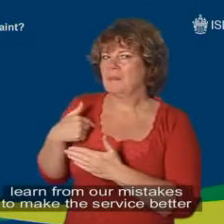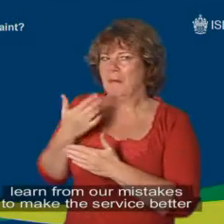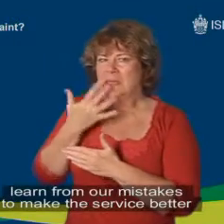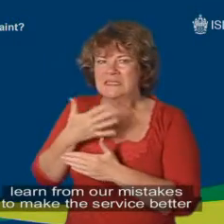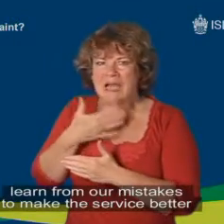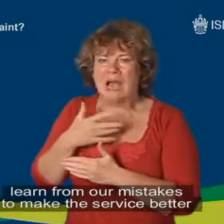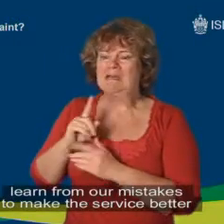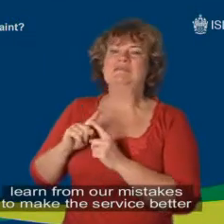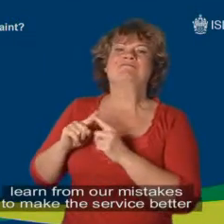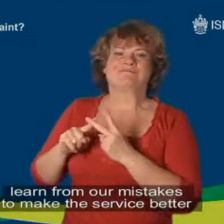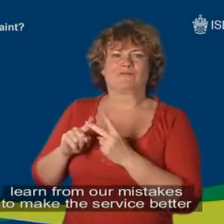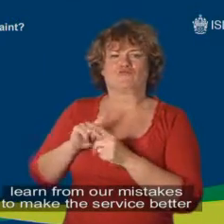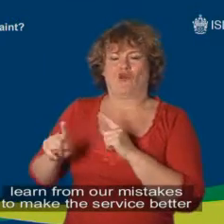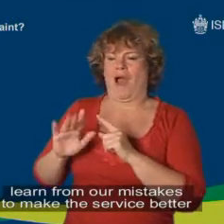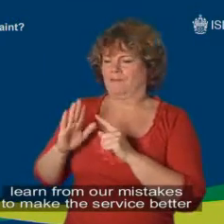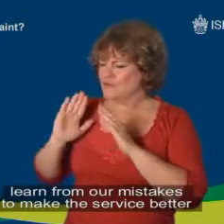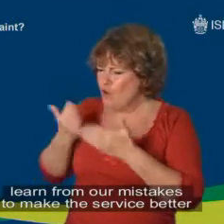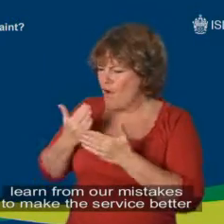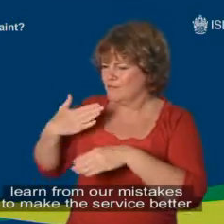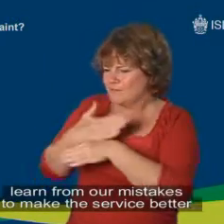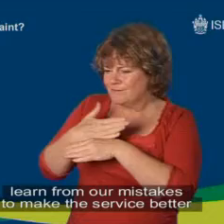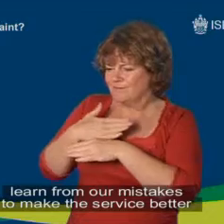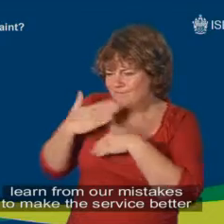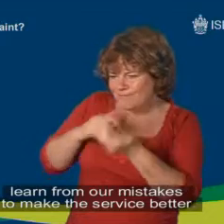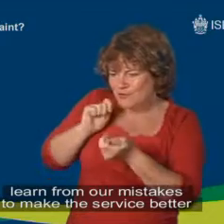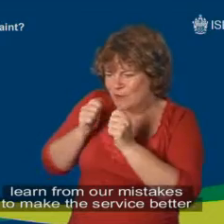Learn from our mistakes to make the service better.